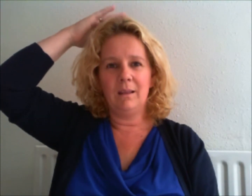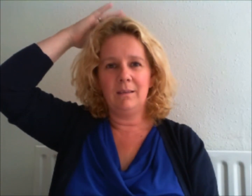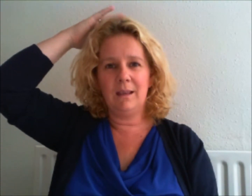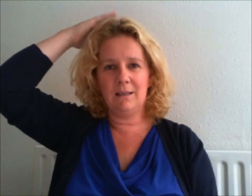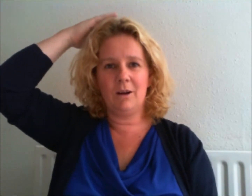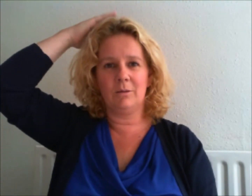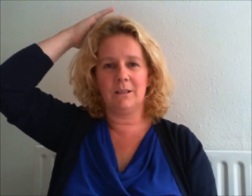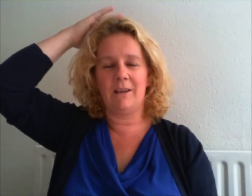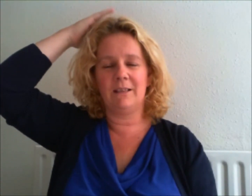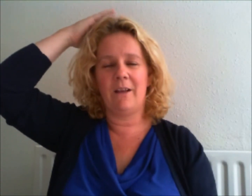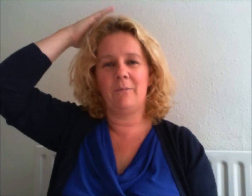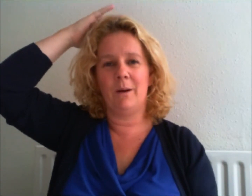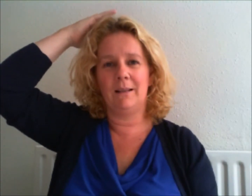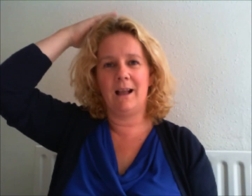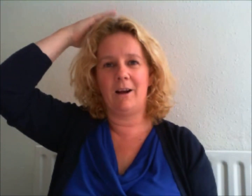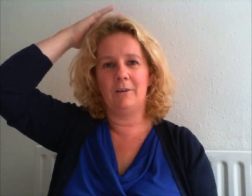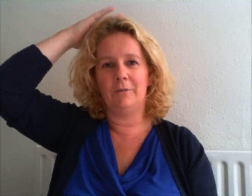These goals that I set for myself,